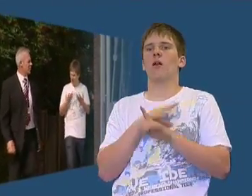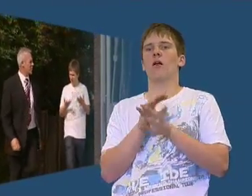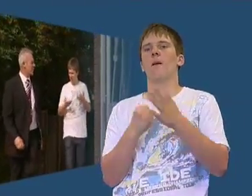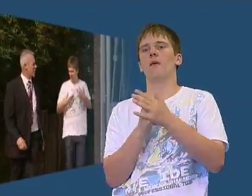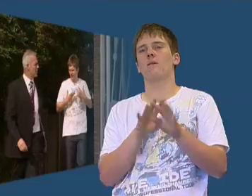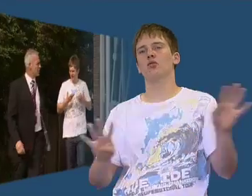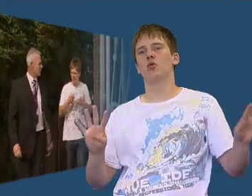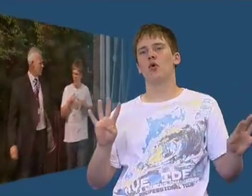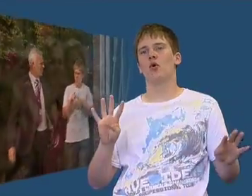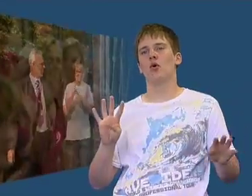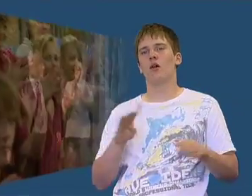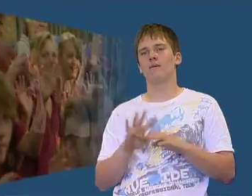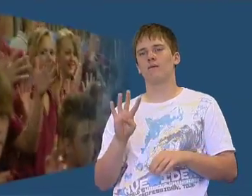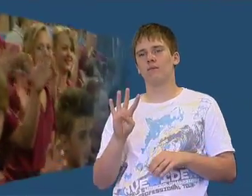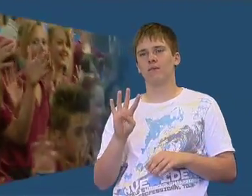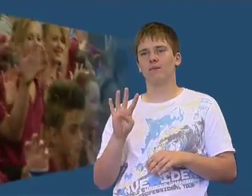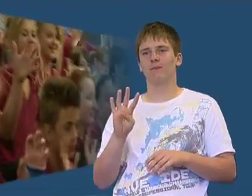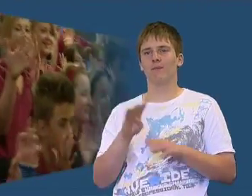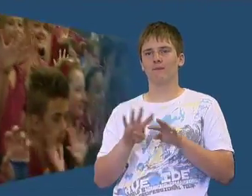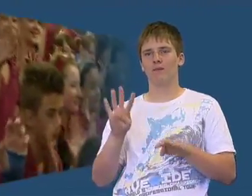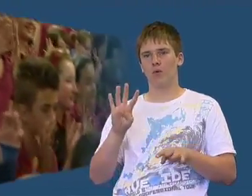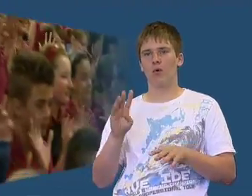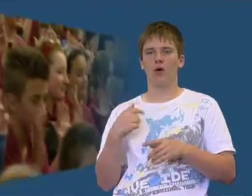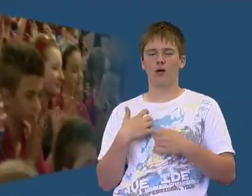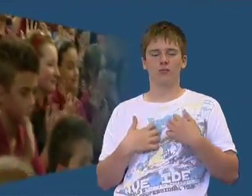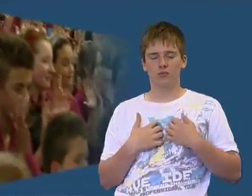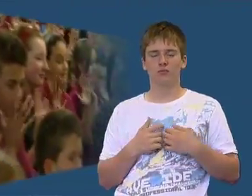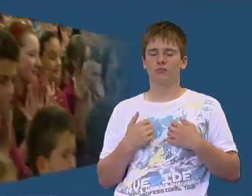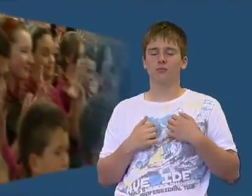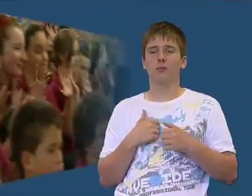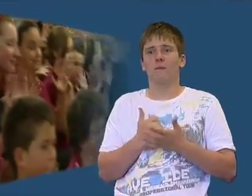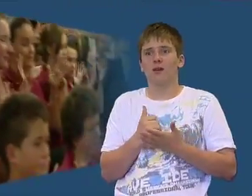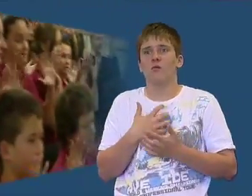really want to achieve my level 4 in British Sign Language. I'm really excited about that.